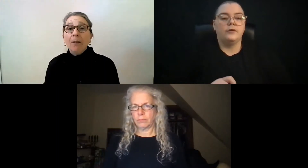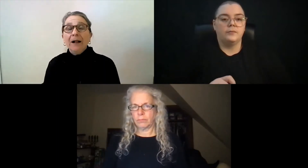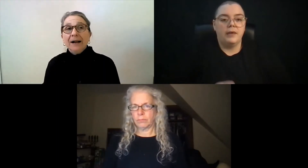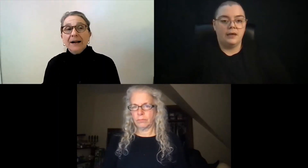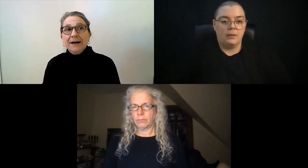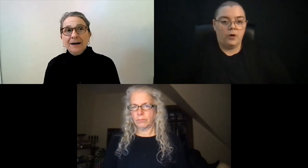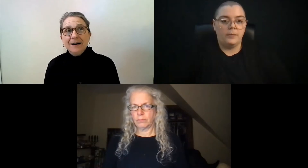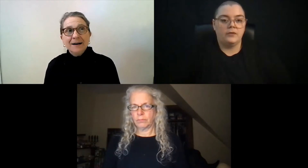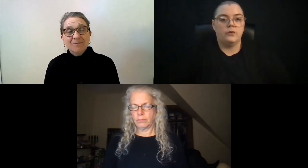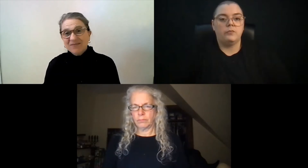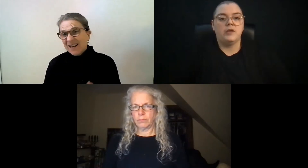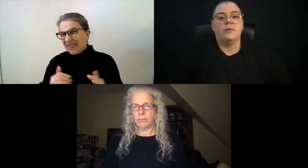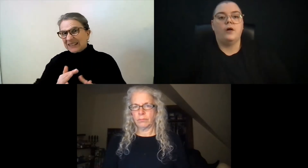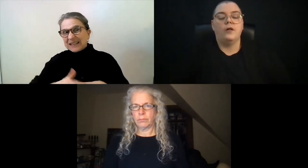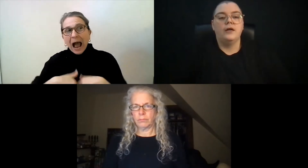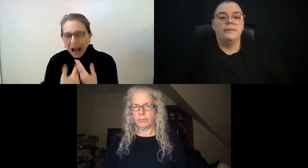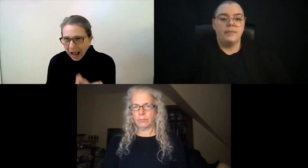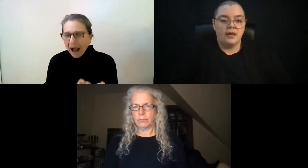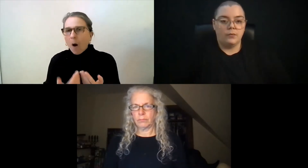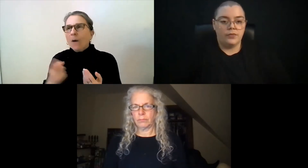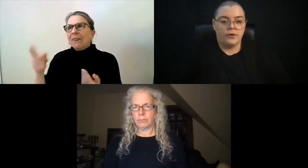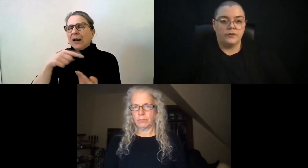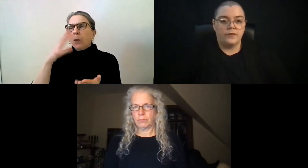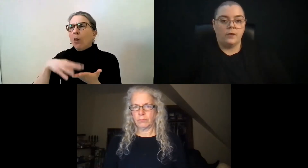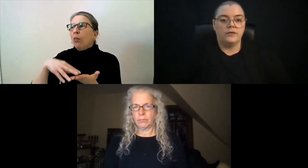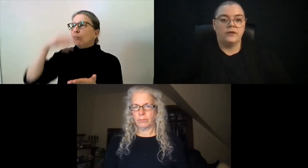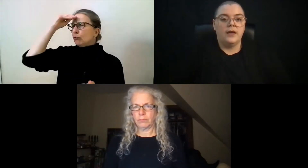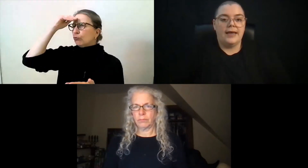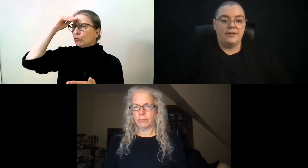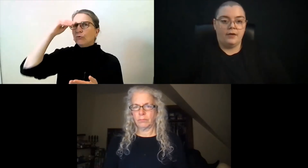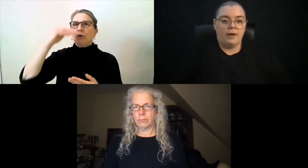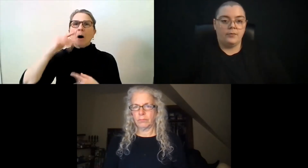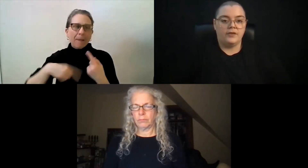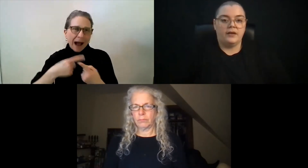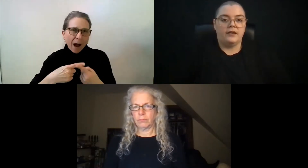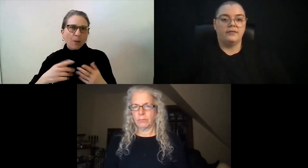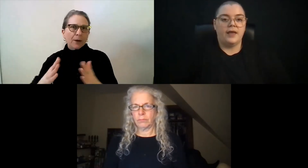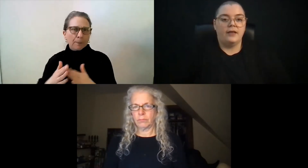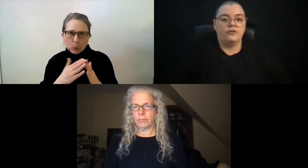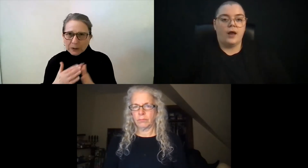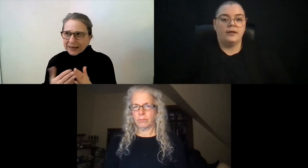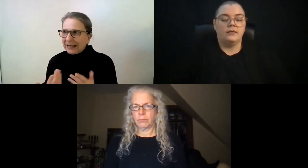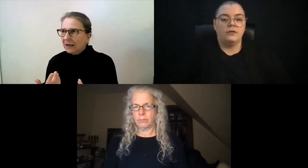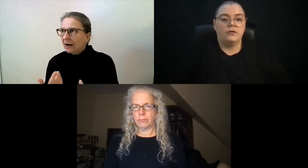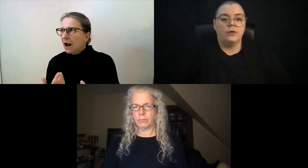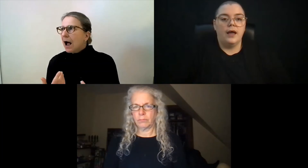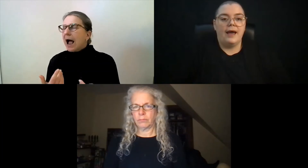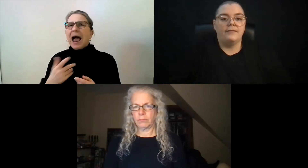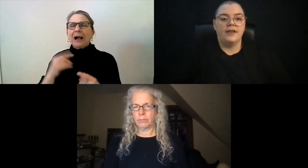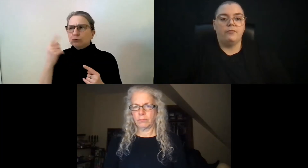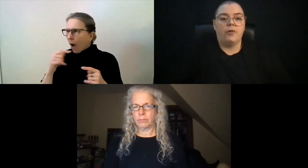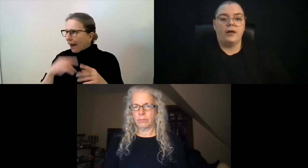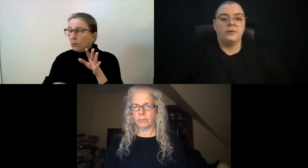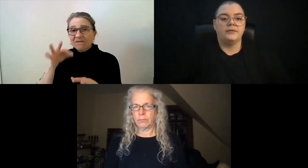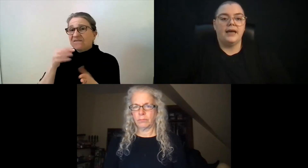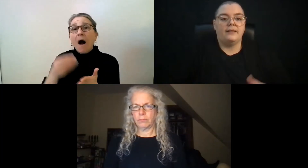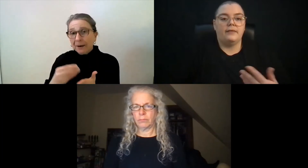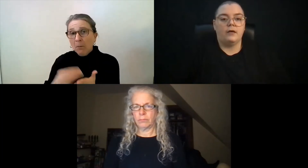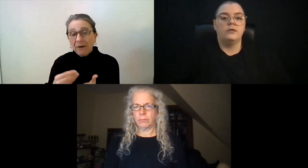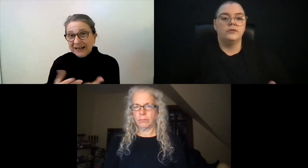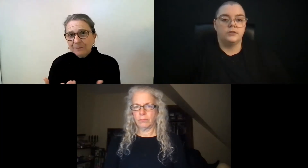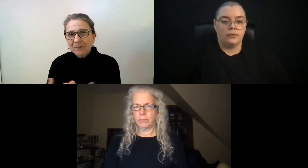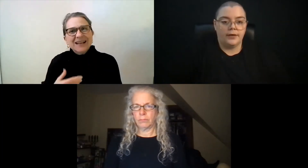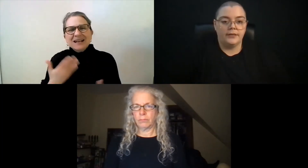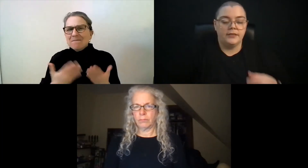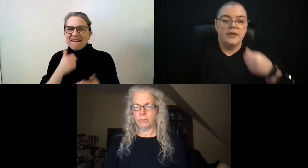State House. Making appointments with people. Meeting with those folks and their representatives. And trying to have Deaf-Blind people telling